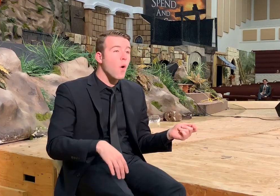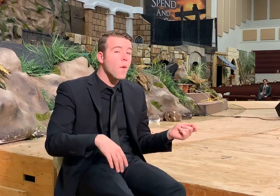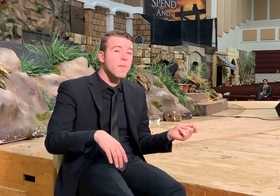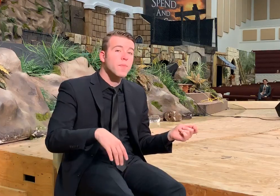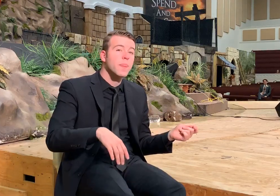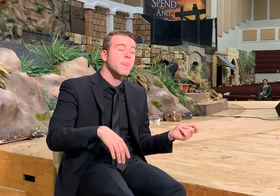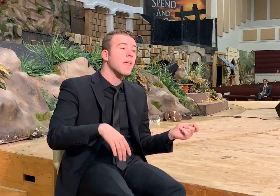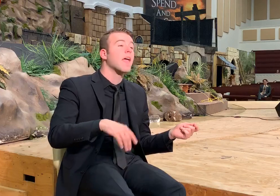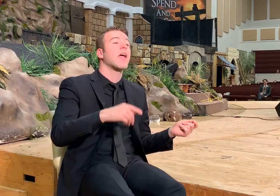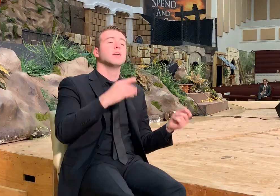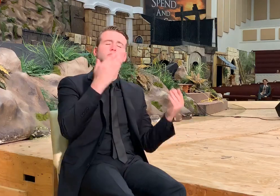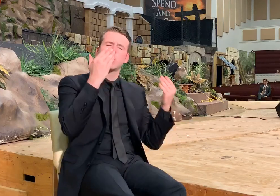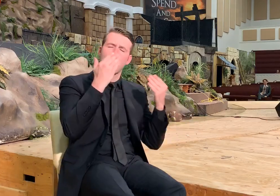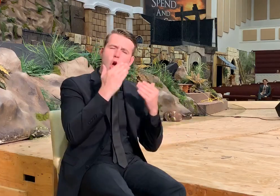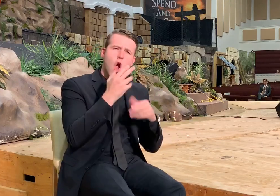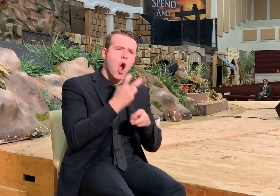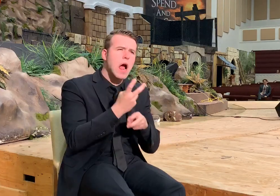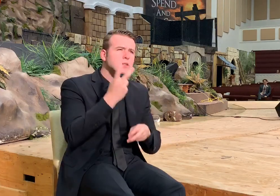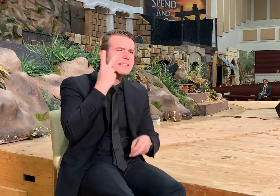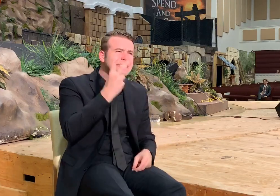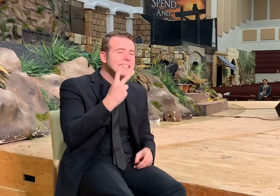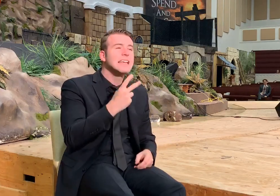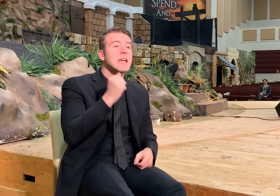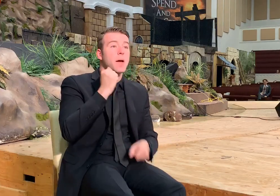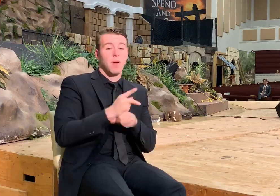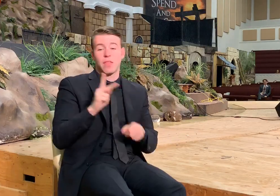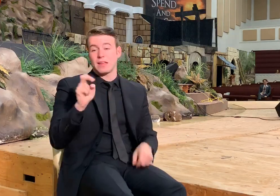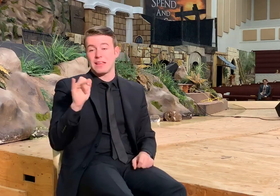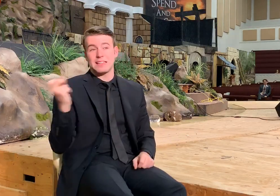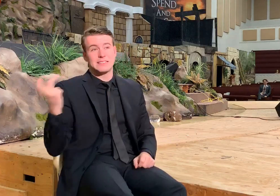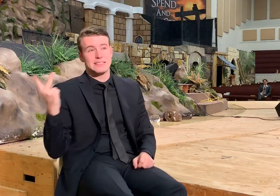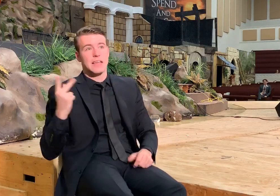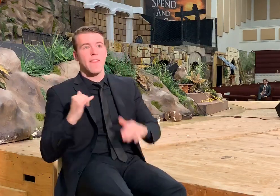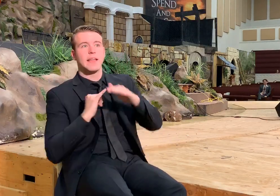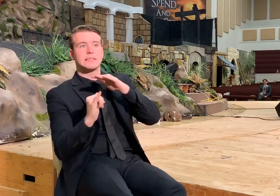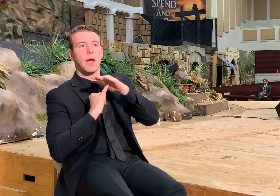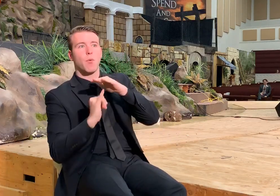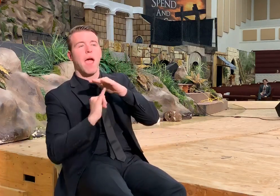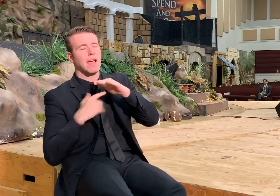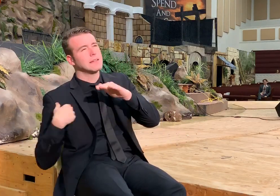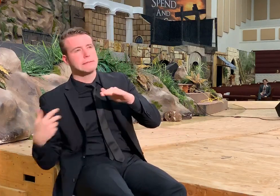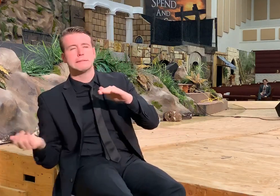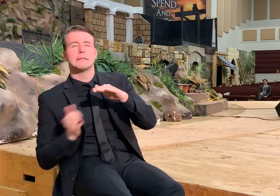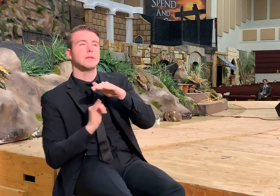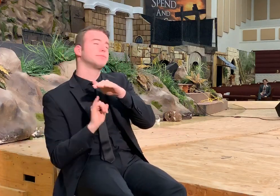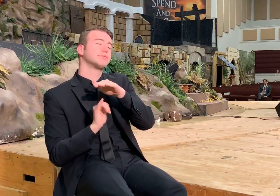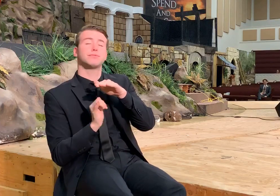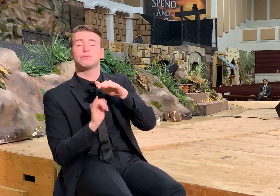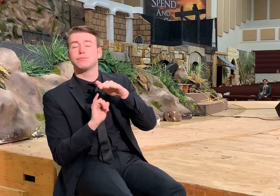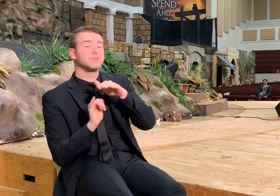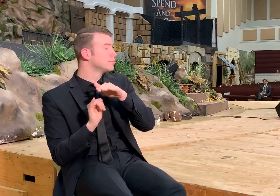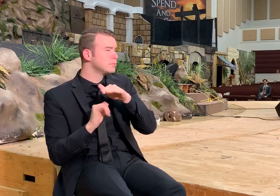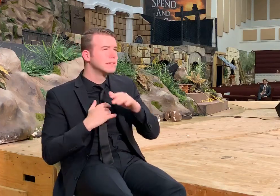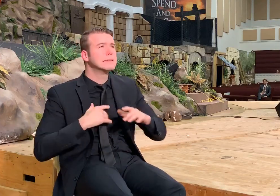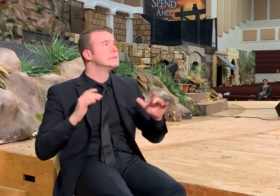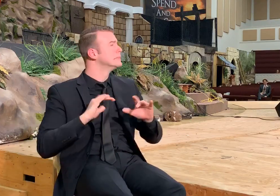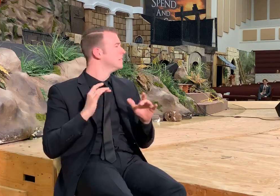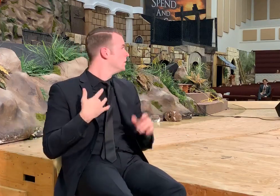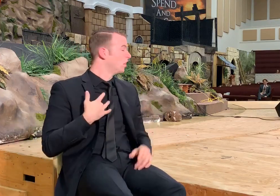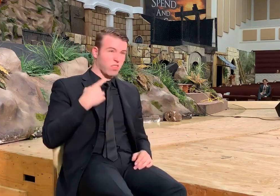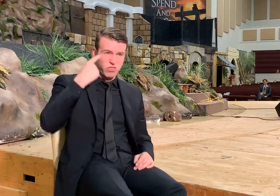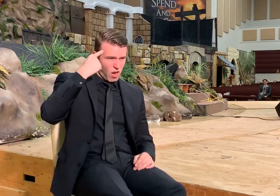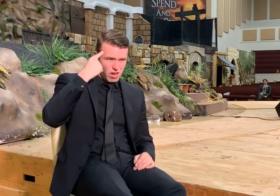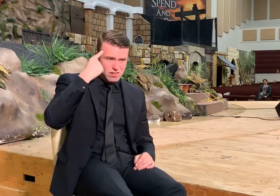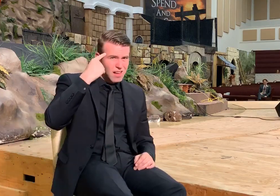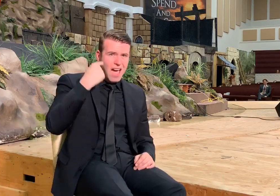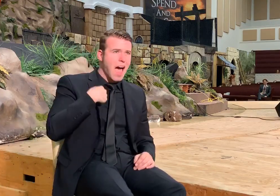almost dark. And Brother Teeves and I got on the subway and made our way through the subway. It was like, we're going to get killed before